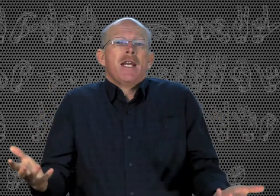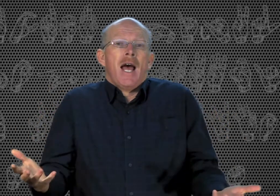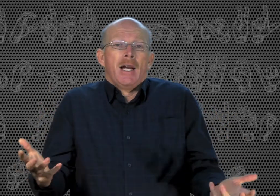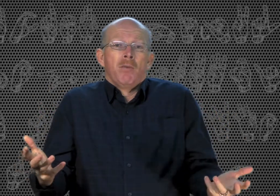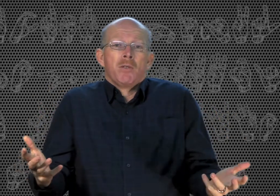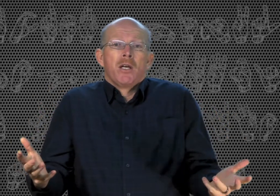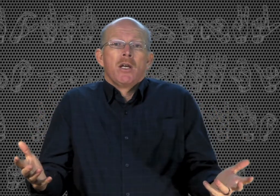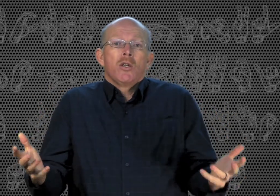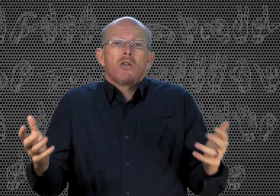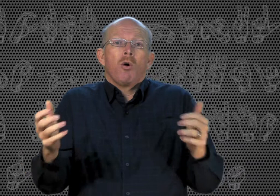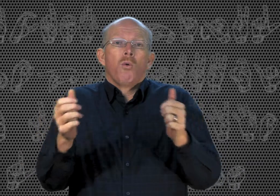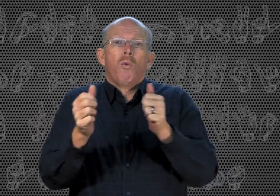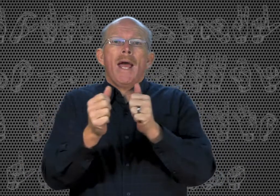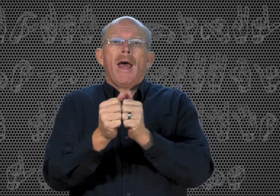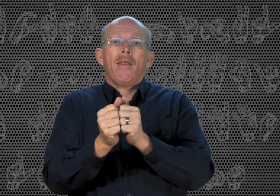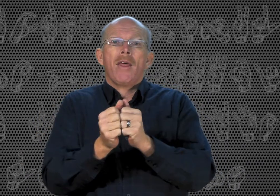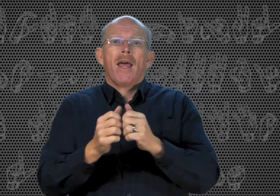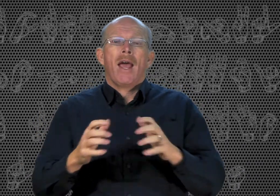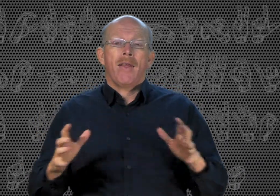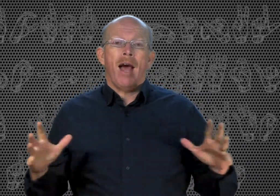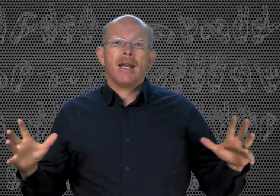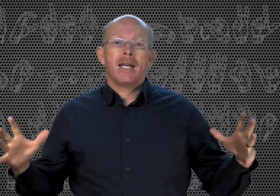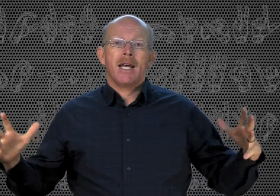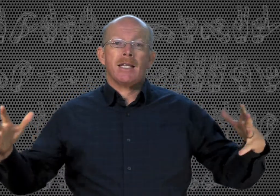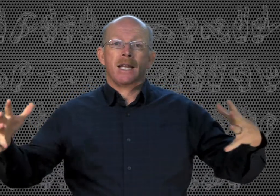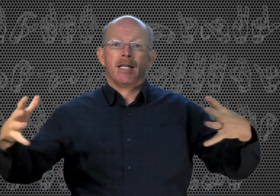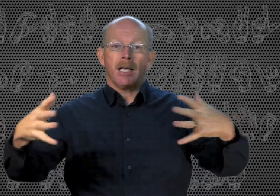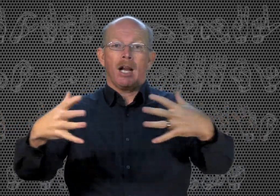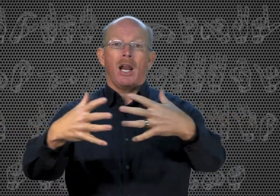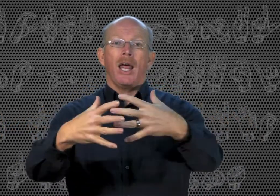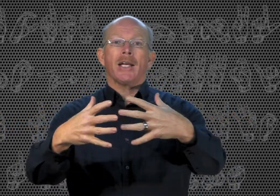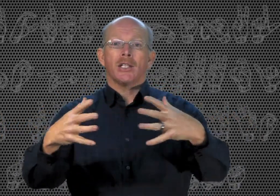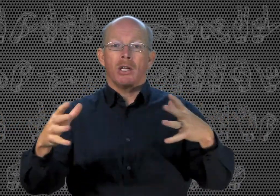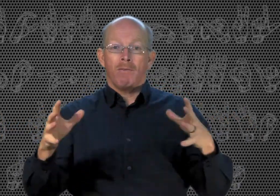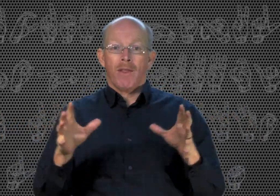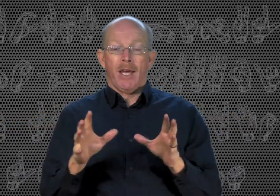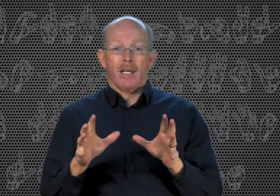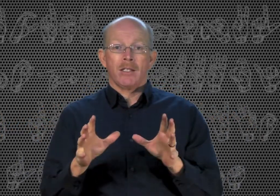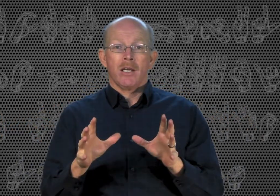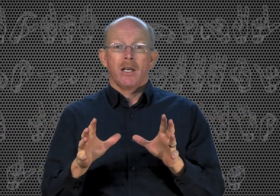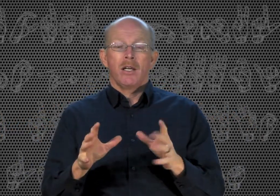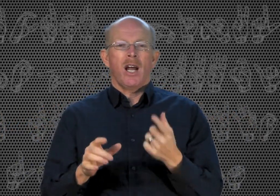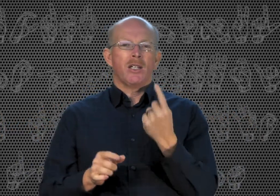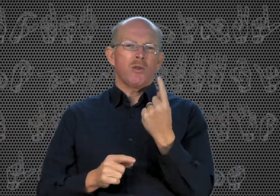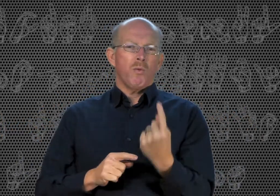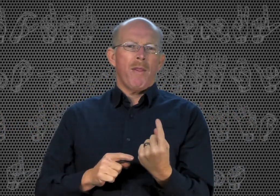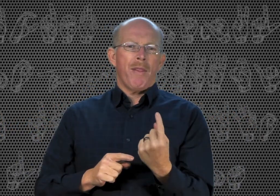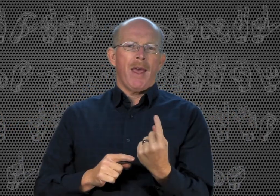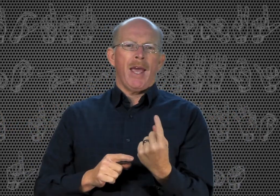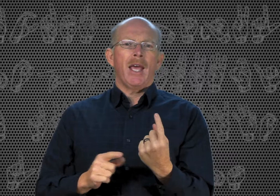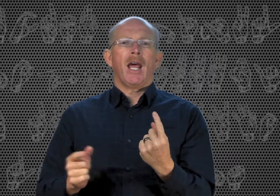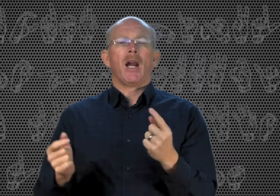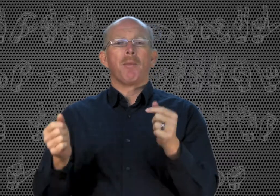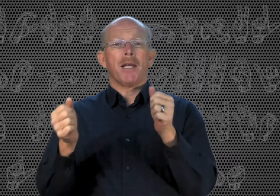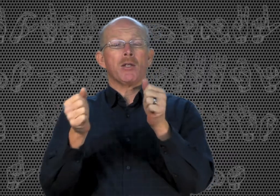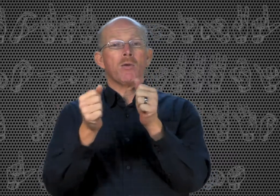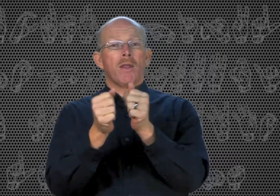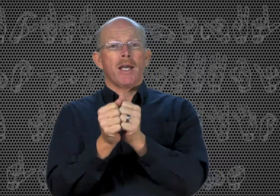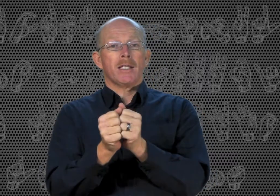items. So with, and the idea is that it's a collection of things. Not just one thing. It'll be two things